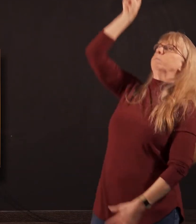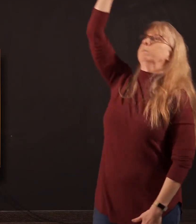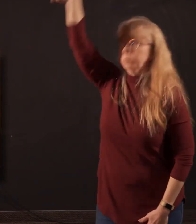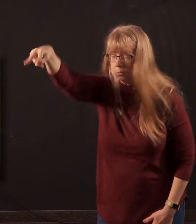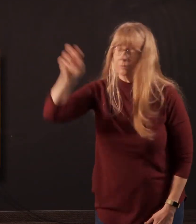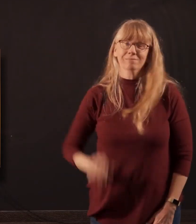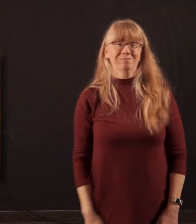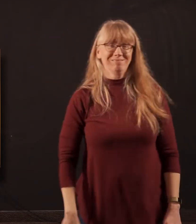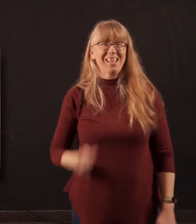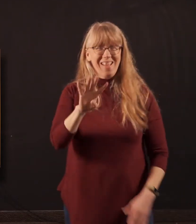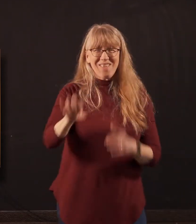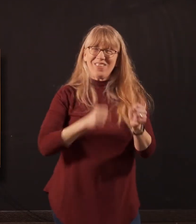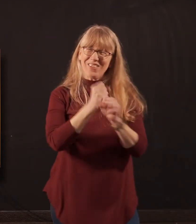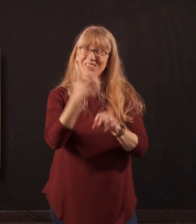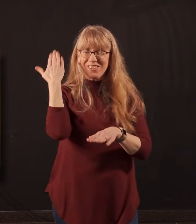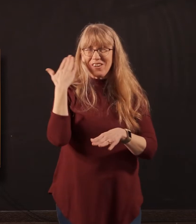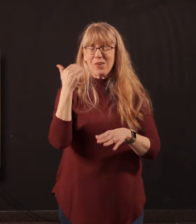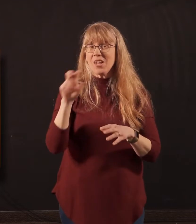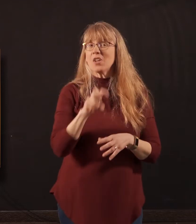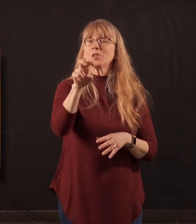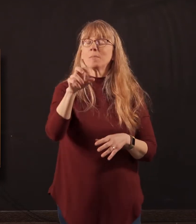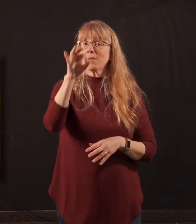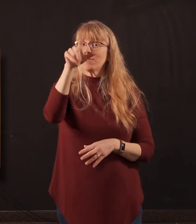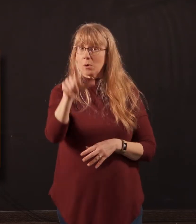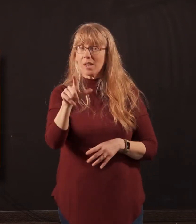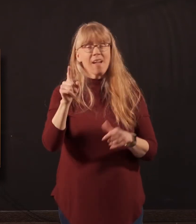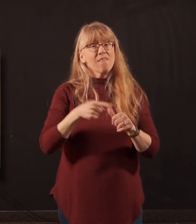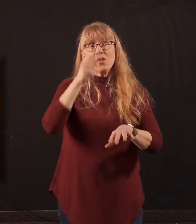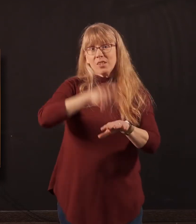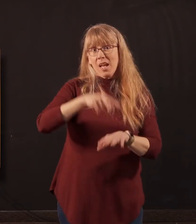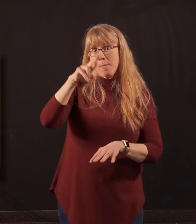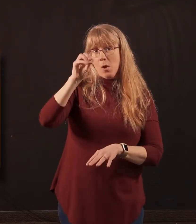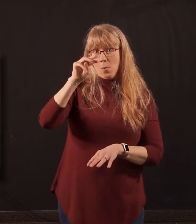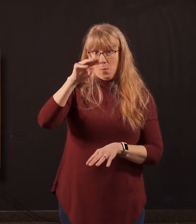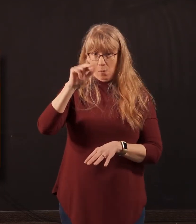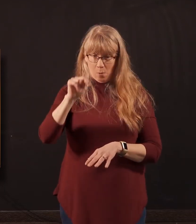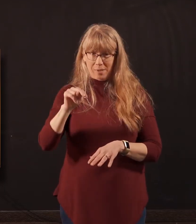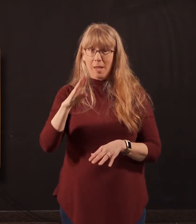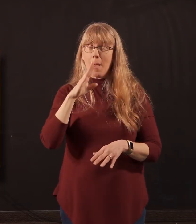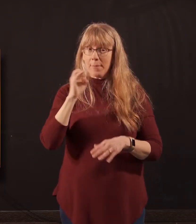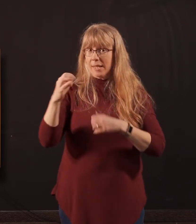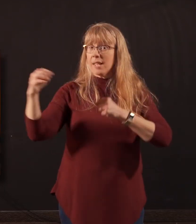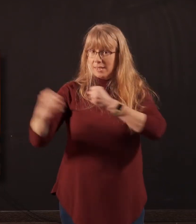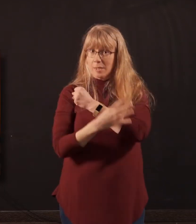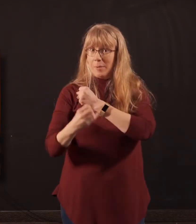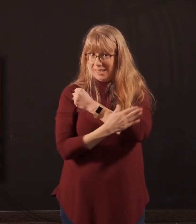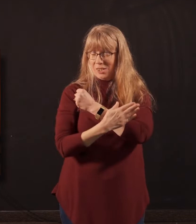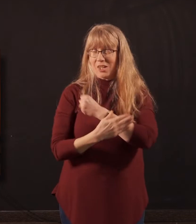A couple of years ago, we took a trip to Florida. And it was the first time that Roman had ever been to the beach. And this confident